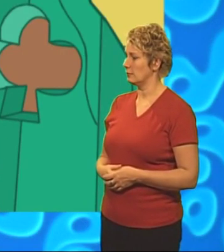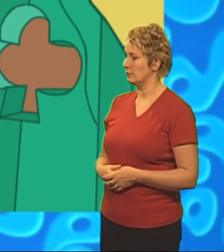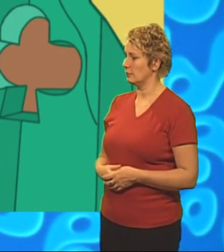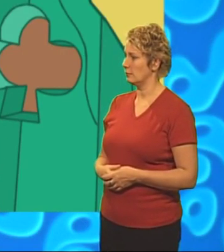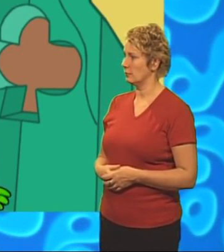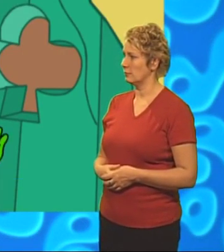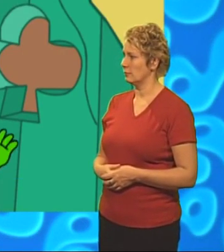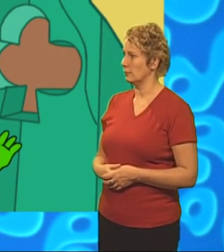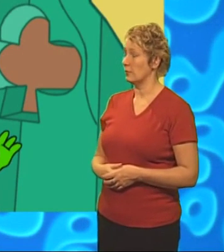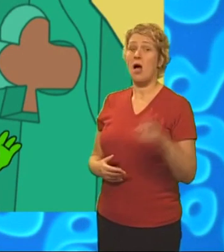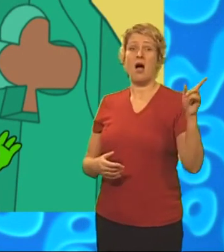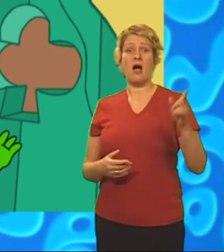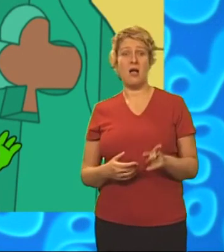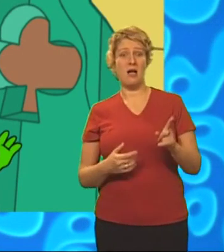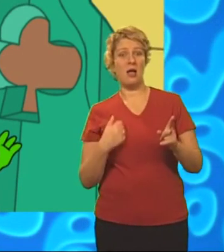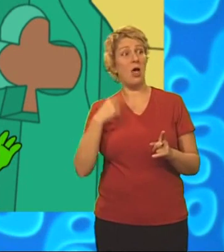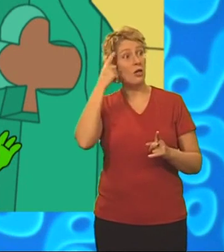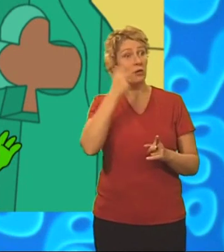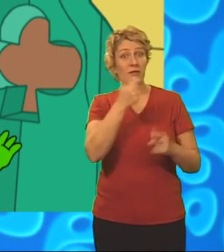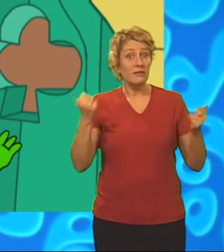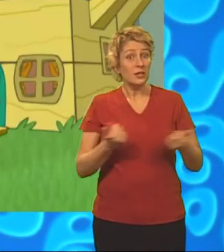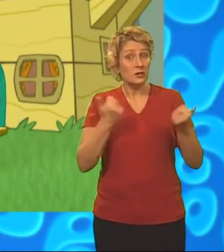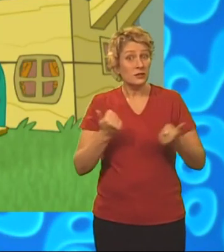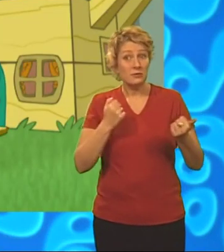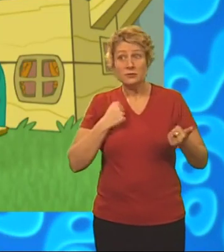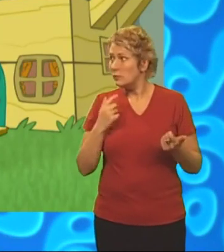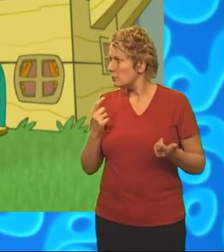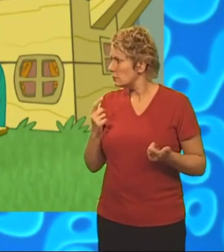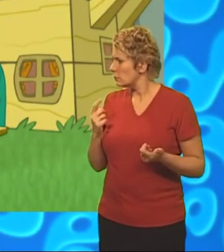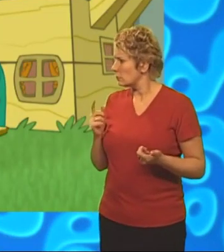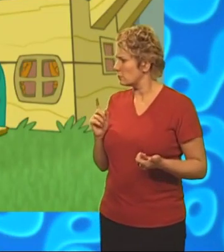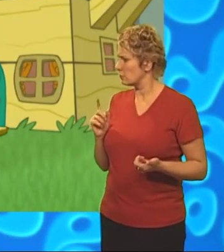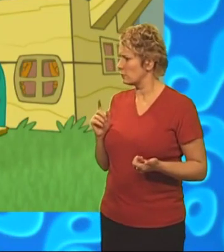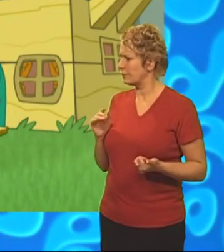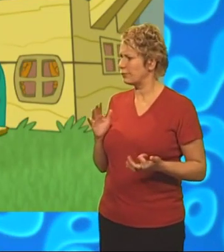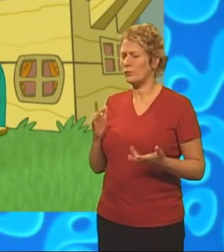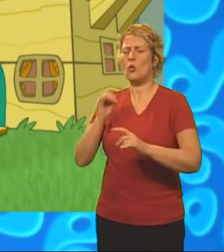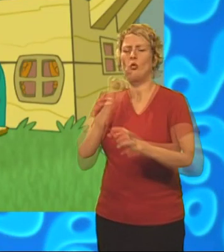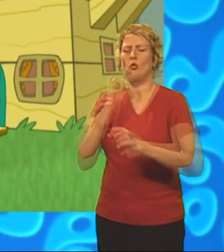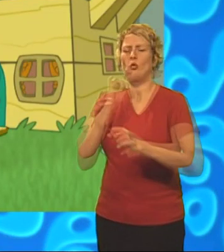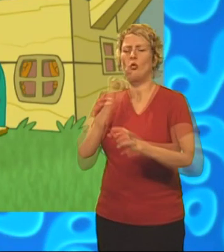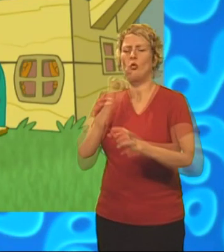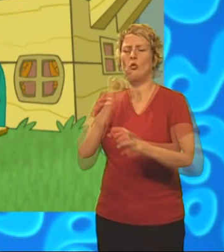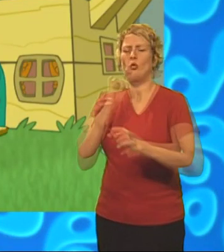Oh, Gordon. I was wondering if you'd finished with my, you know, your watering.